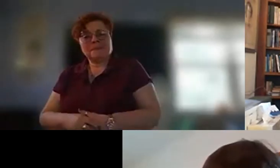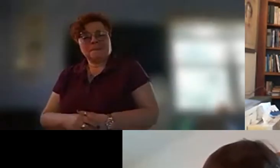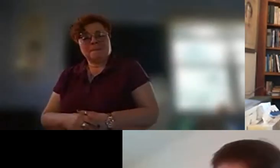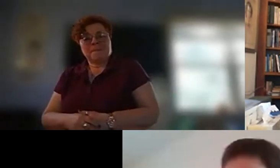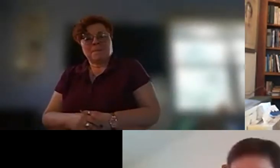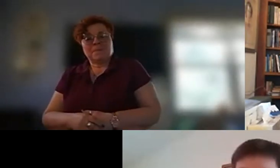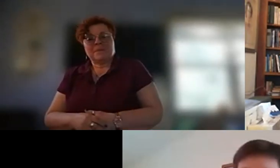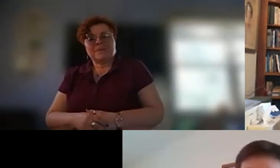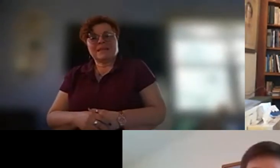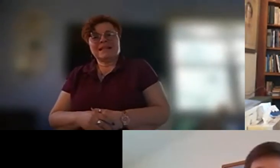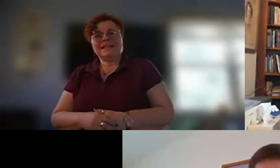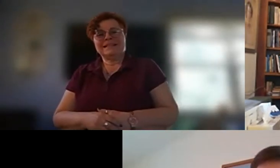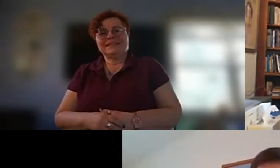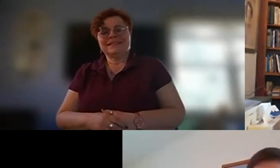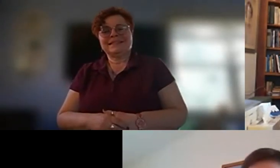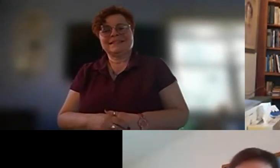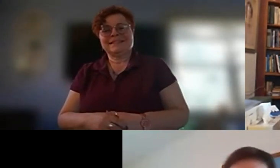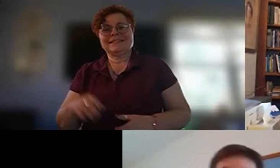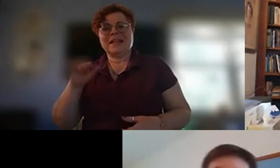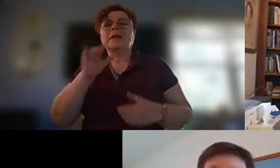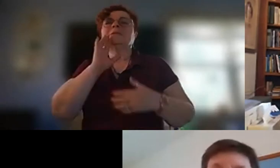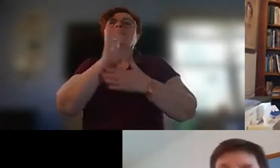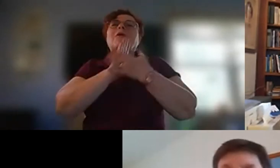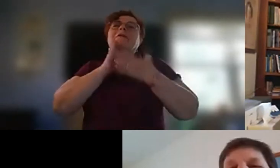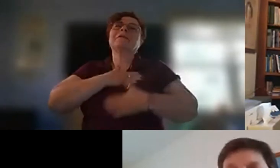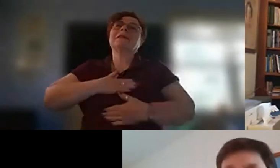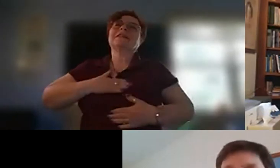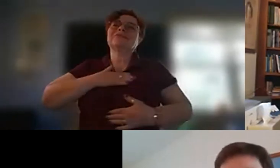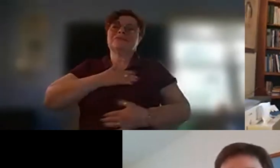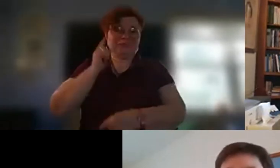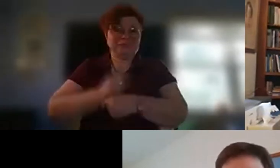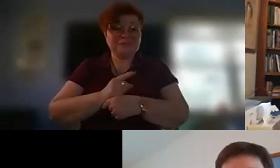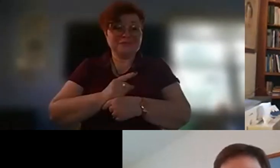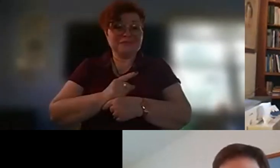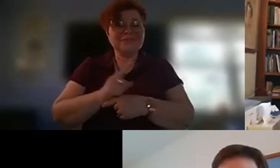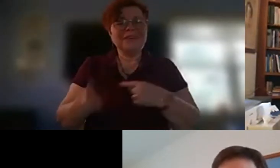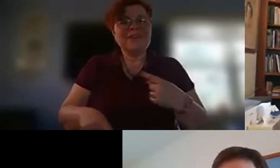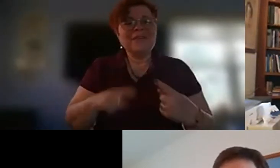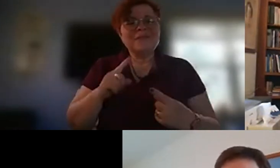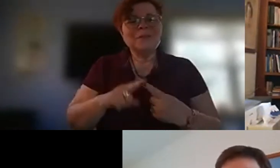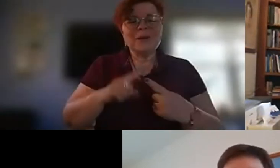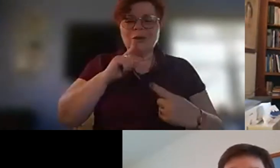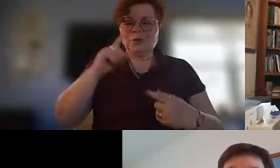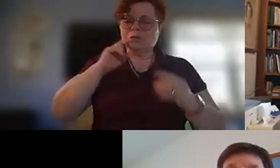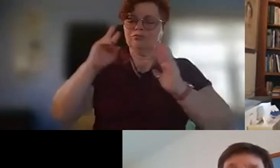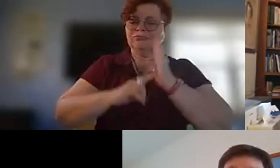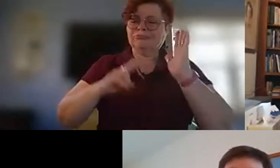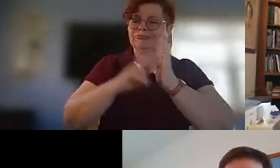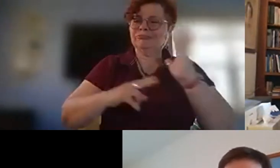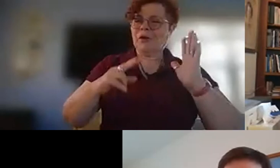uh that's part of the pleasure isn't it you know and when when those when these poems are read out loud um the